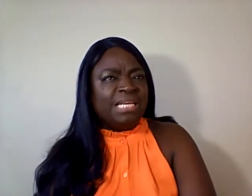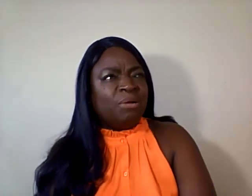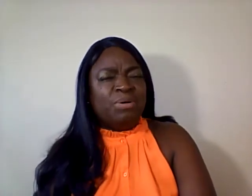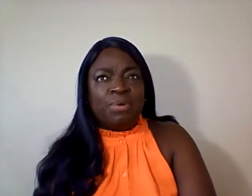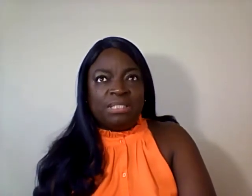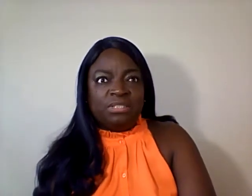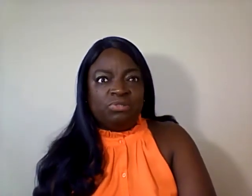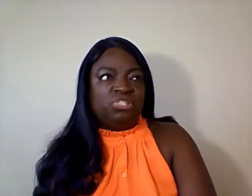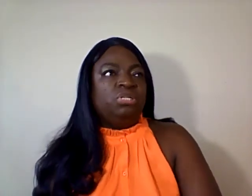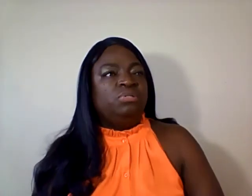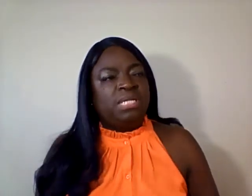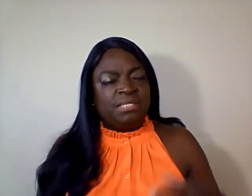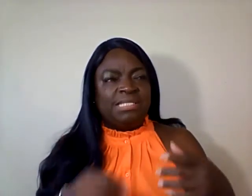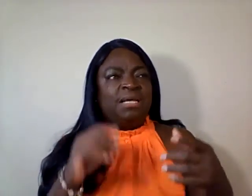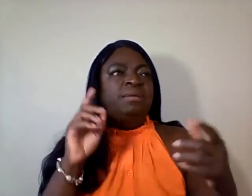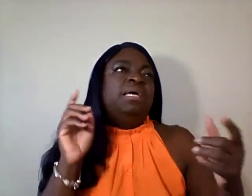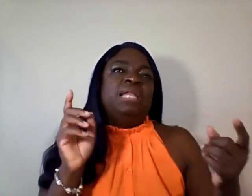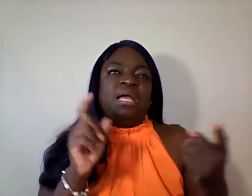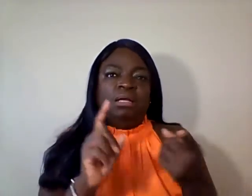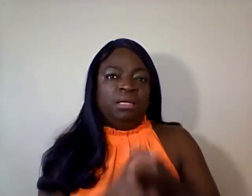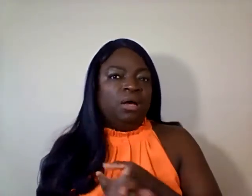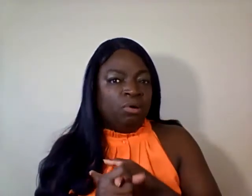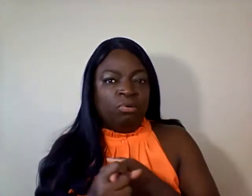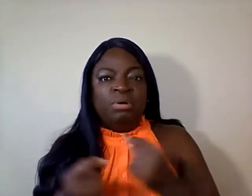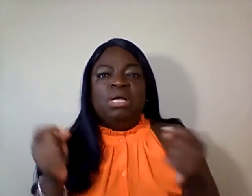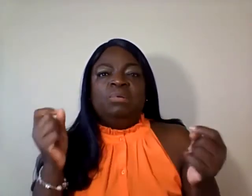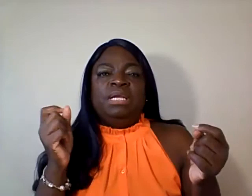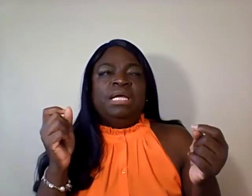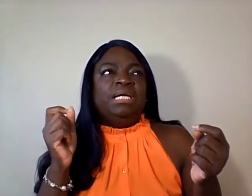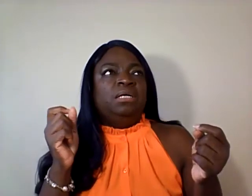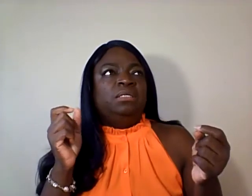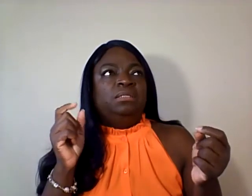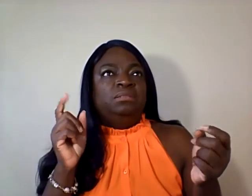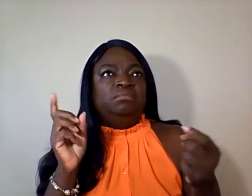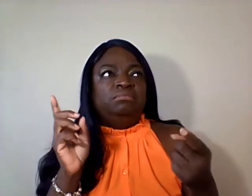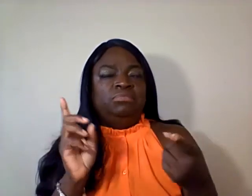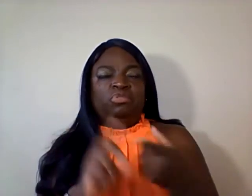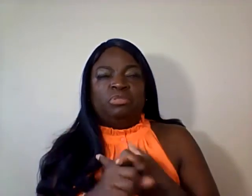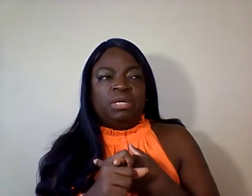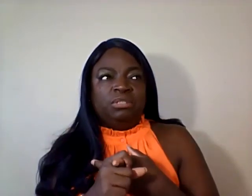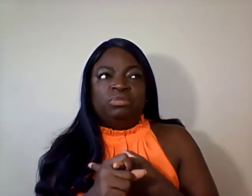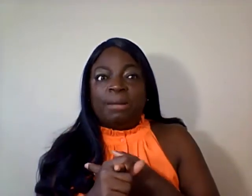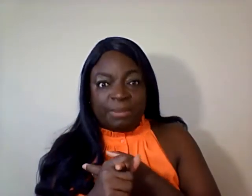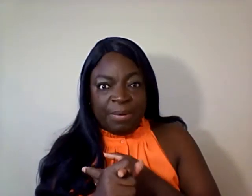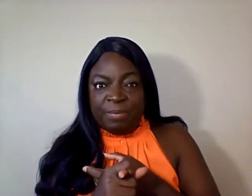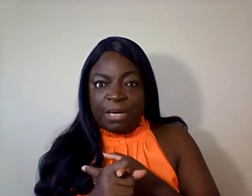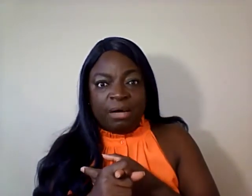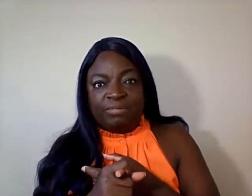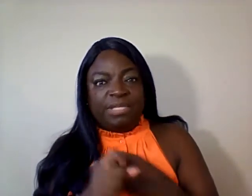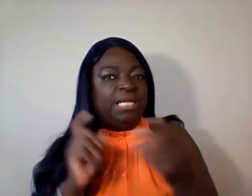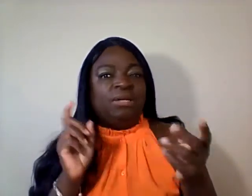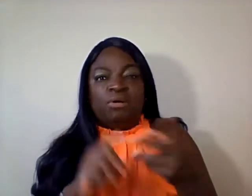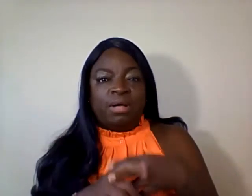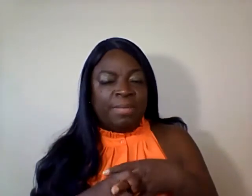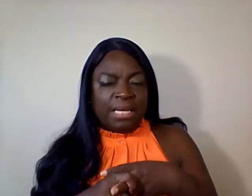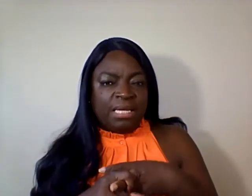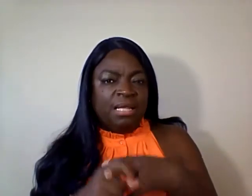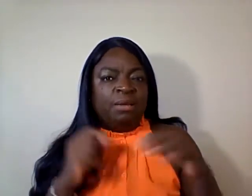like we watch those shows all the time. Like alone when they, uh, uh, drop the people off and then don't come back and get them.